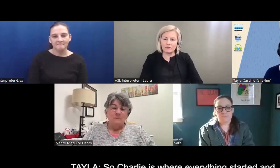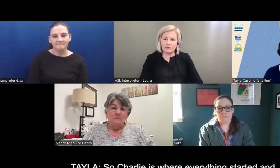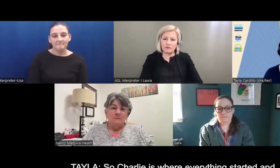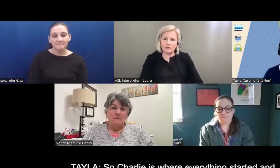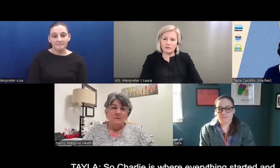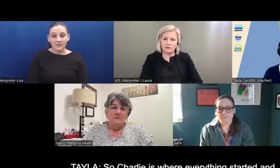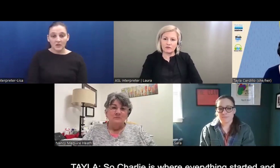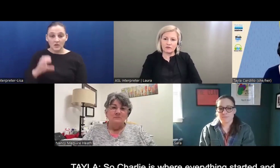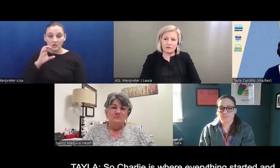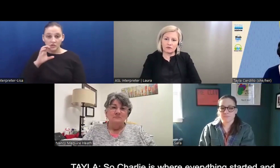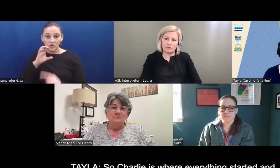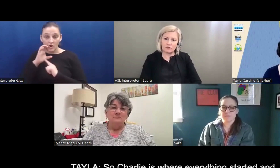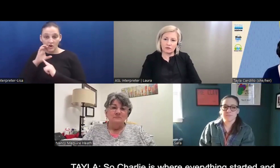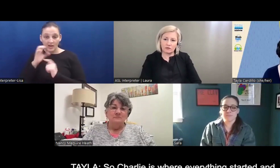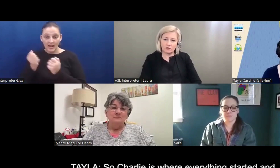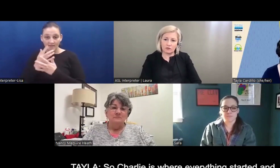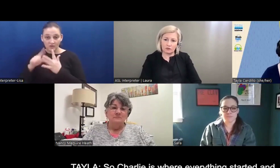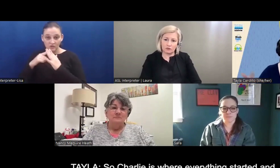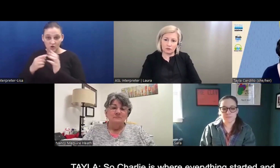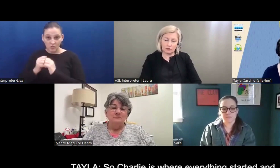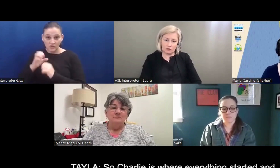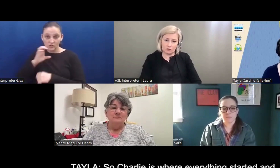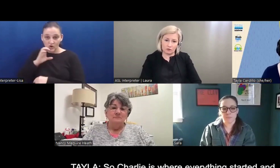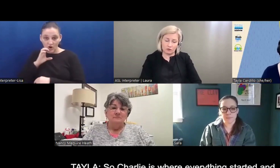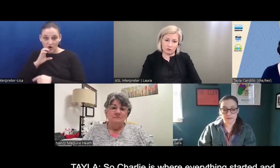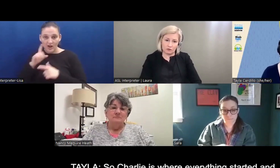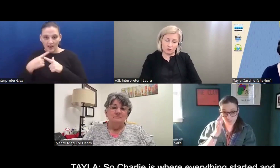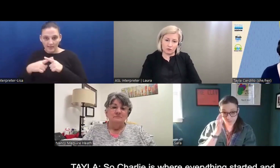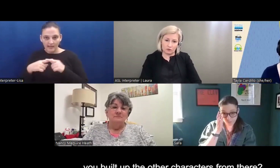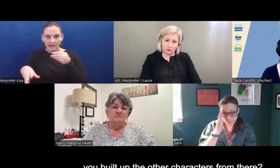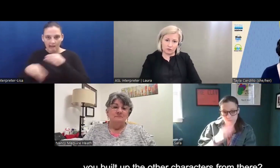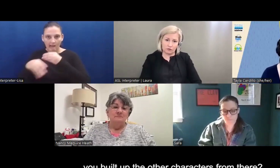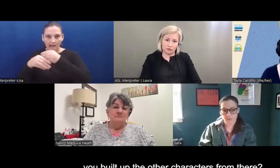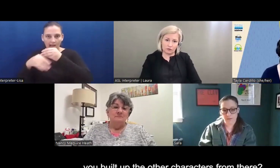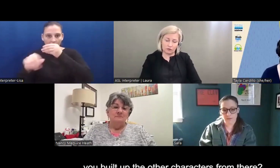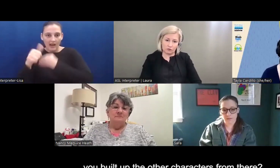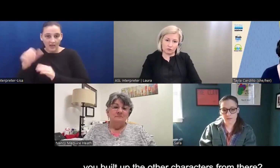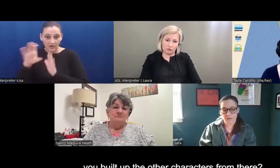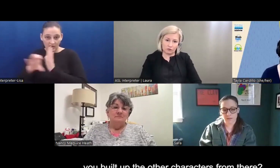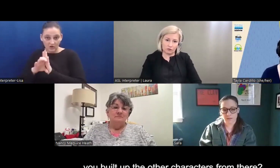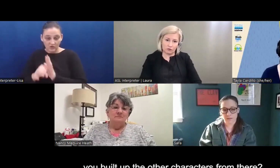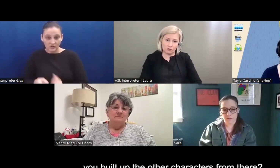Charlie is where everything started and then you built out these other characters from there.